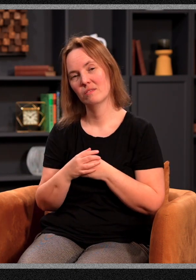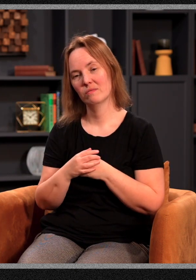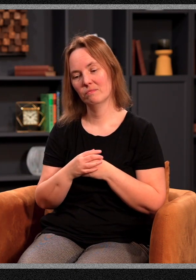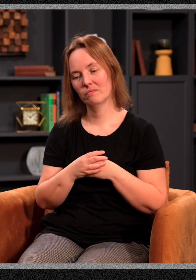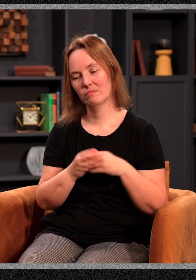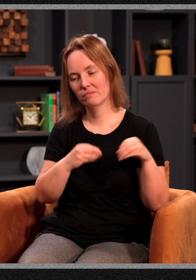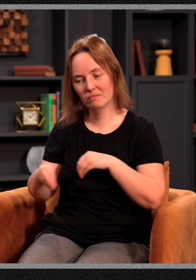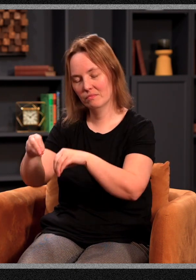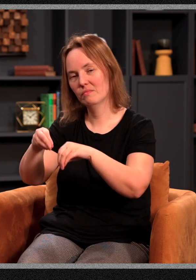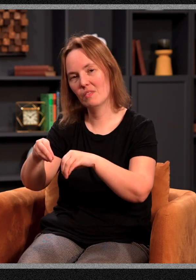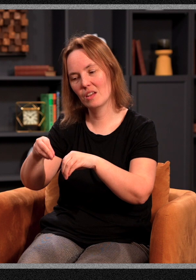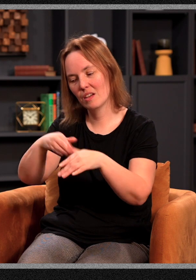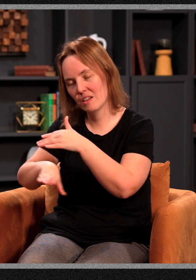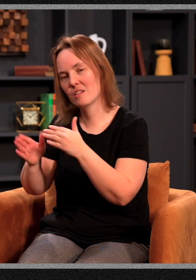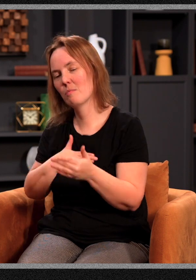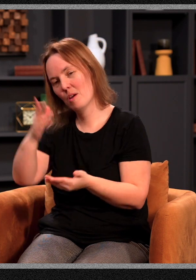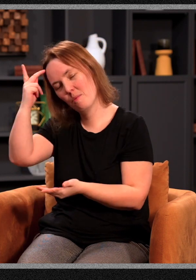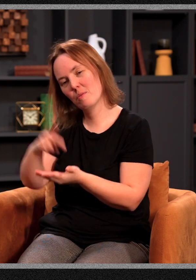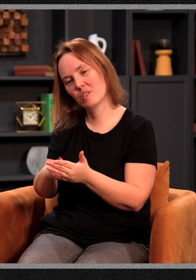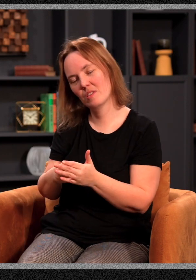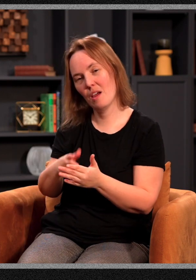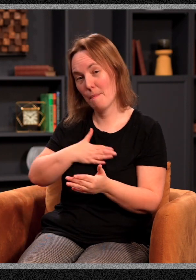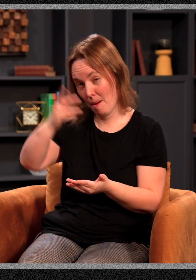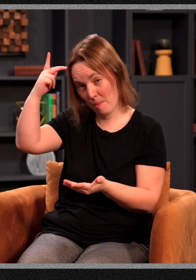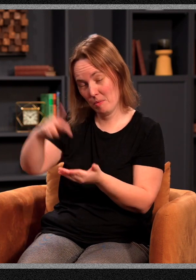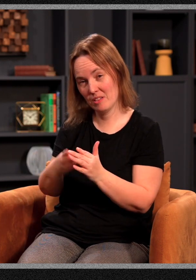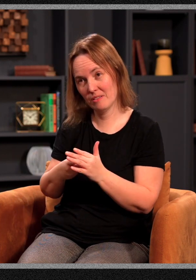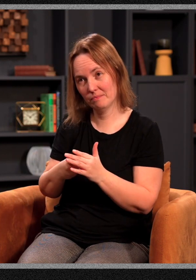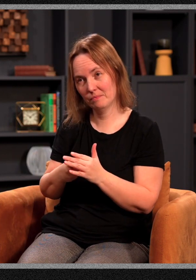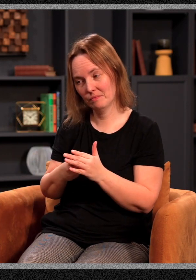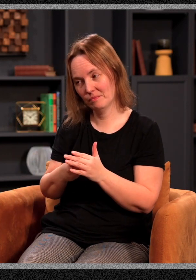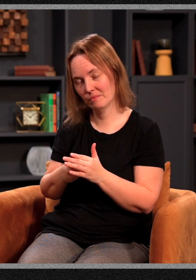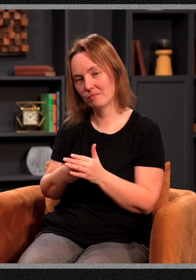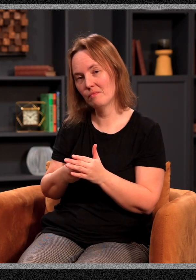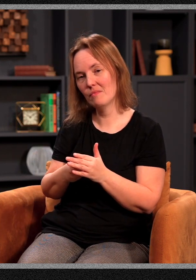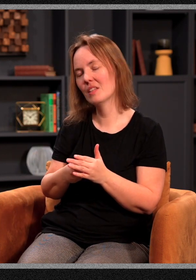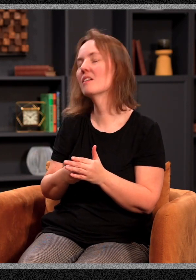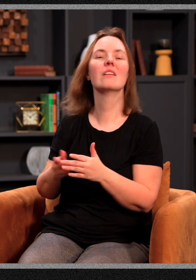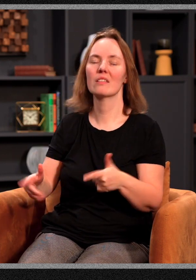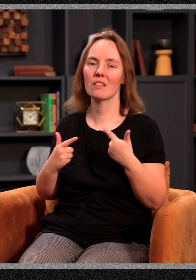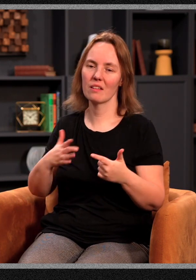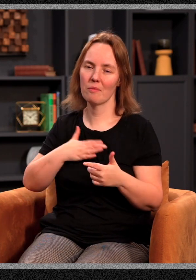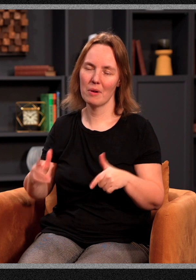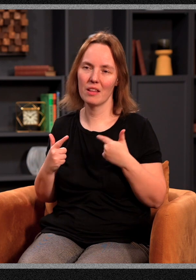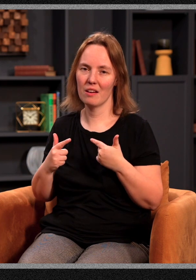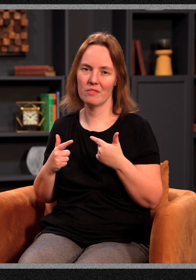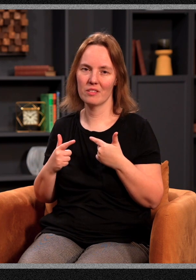to move back into my purpose. And what is my purpose? It's to spend my life doing those things that He's